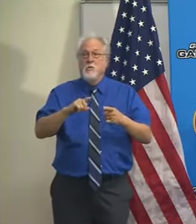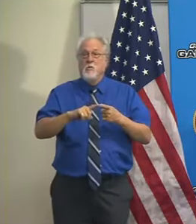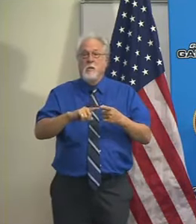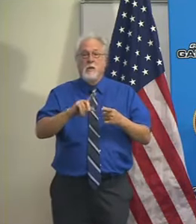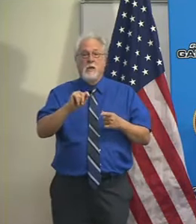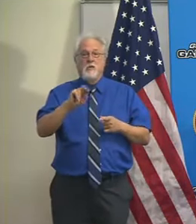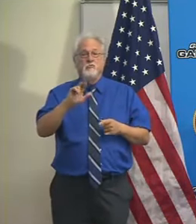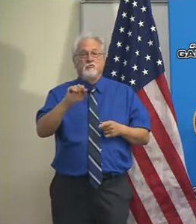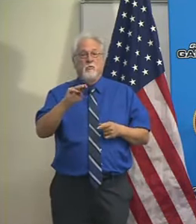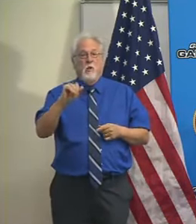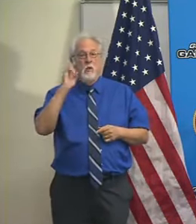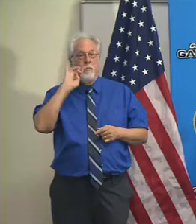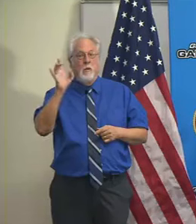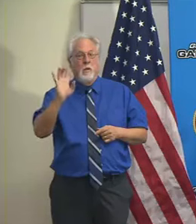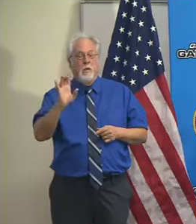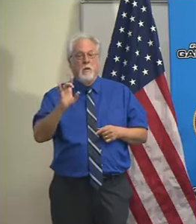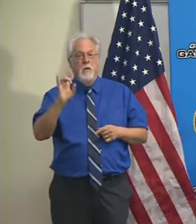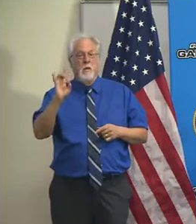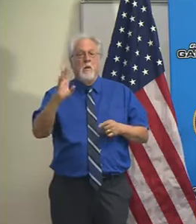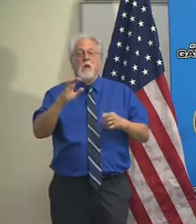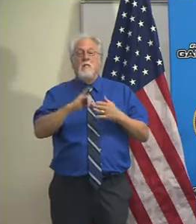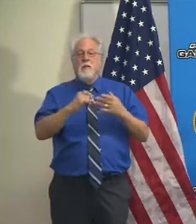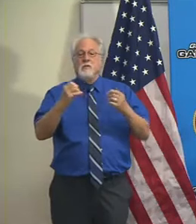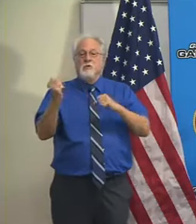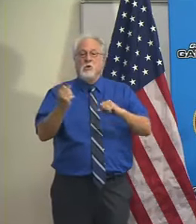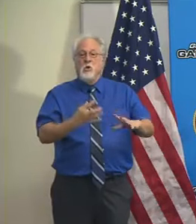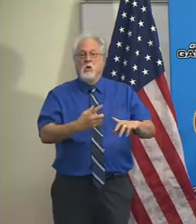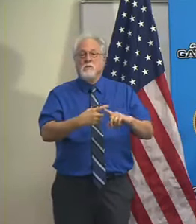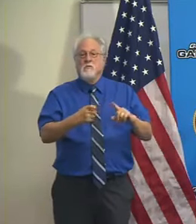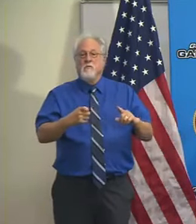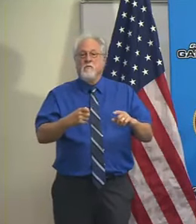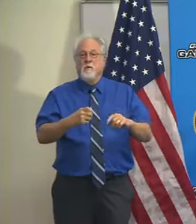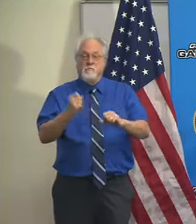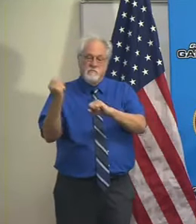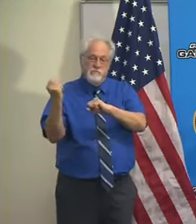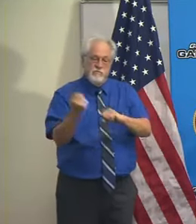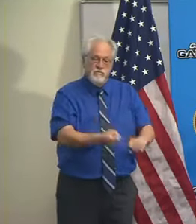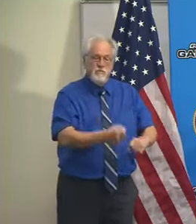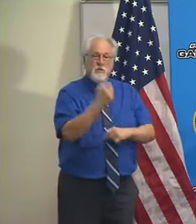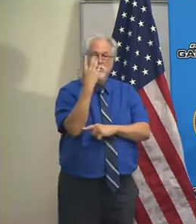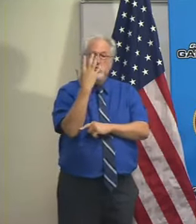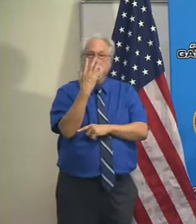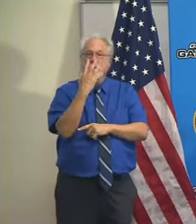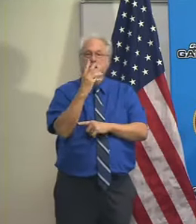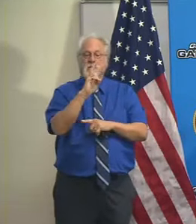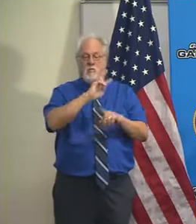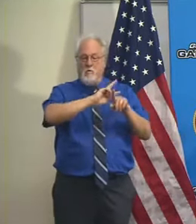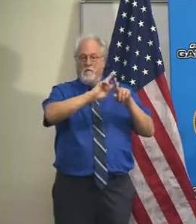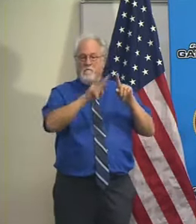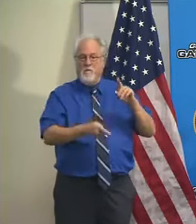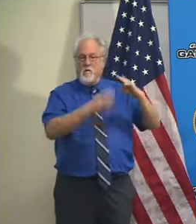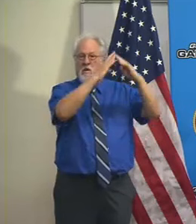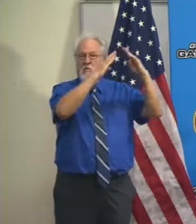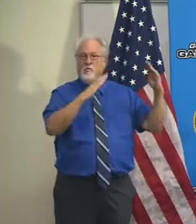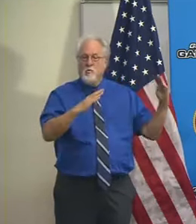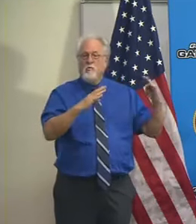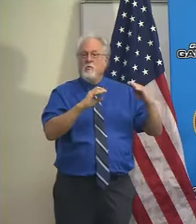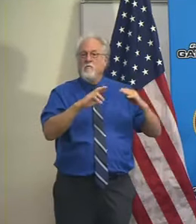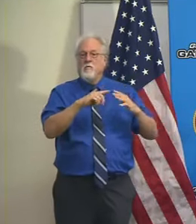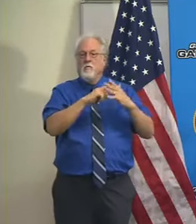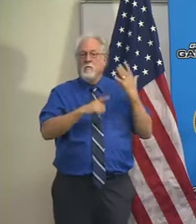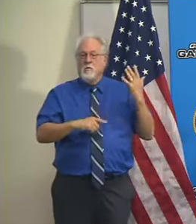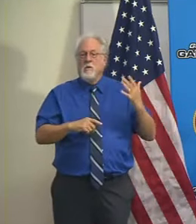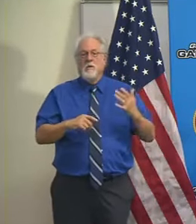trauma that is induced by cutting trees down or falling off roofs and all of those sorts of things.